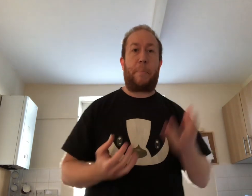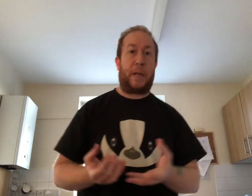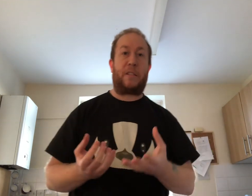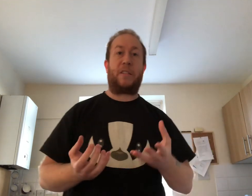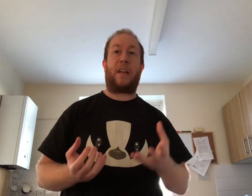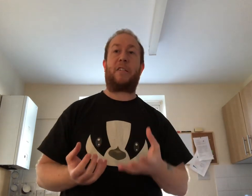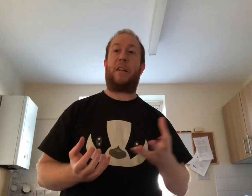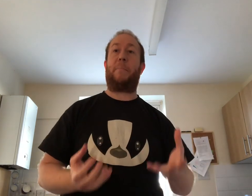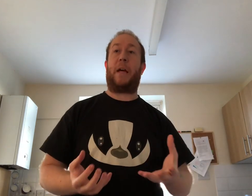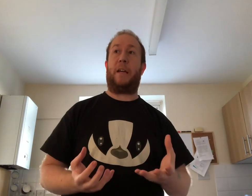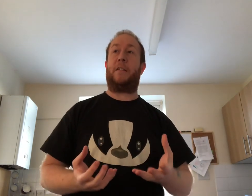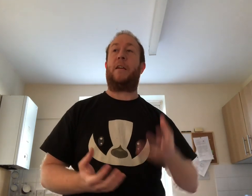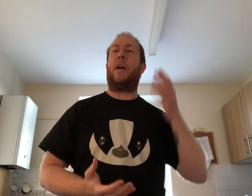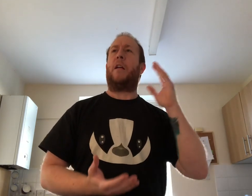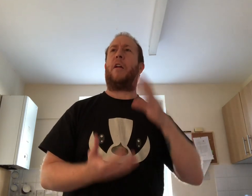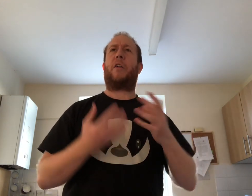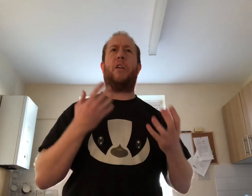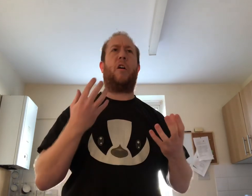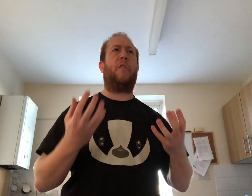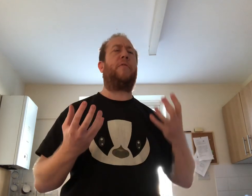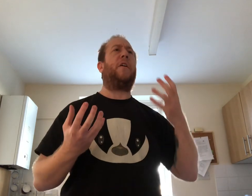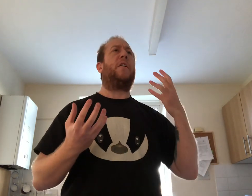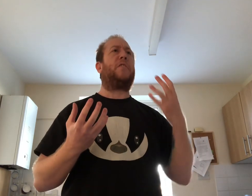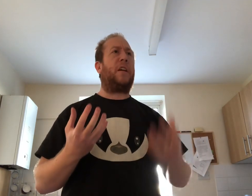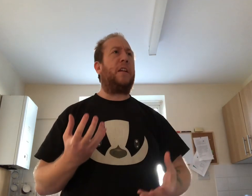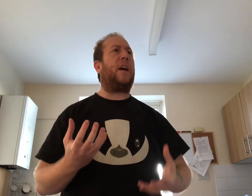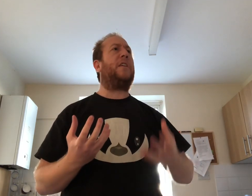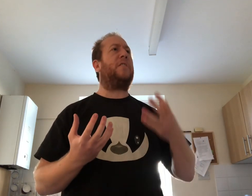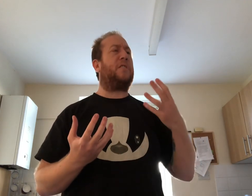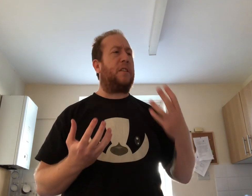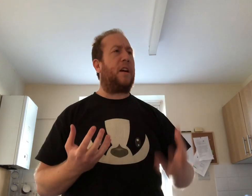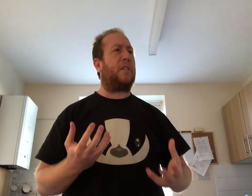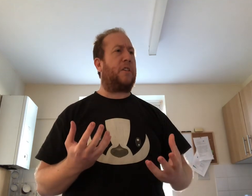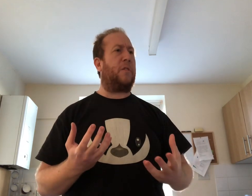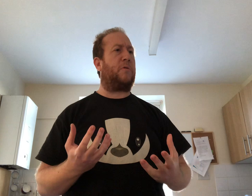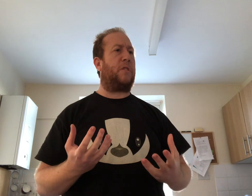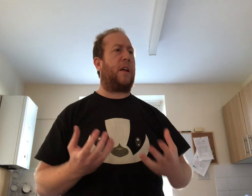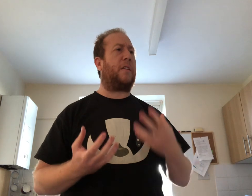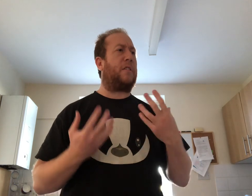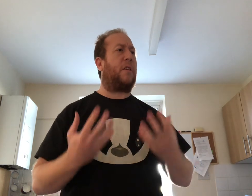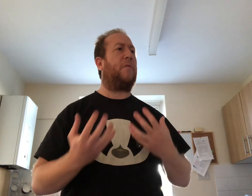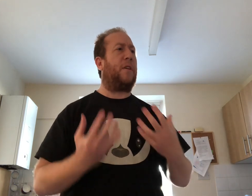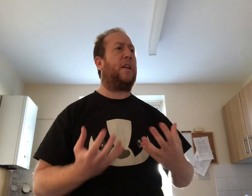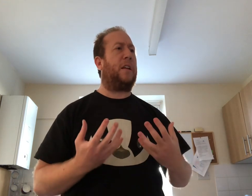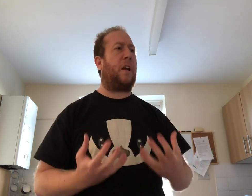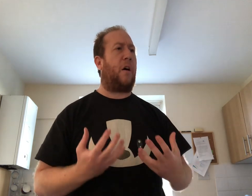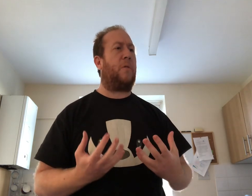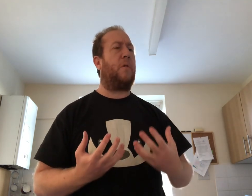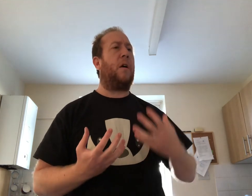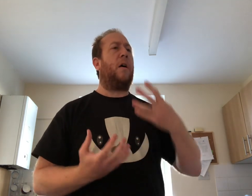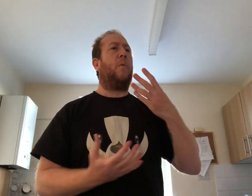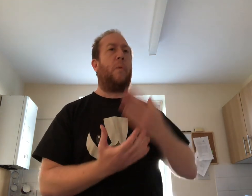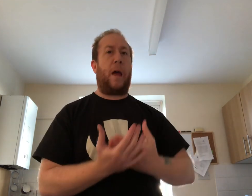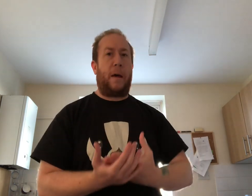a pizza is actually made like a lot of teenagers and young children now they don't really know where